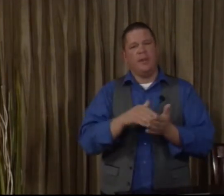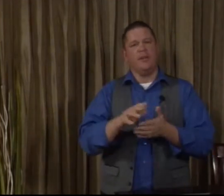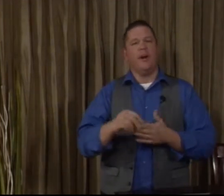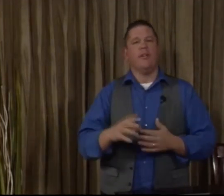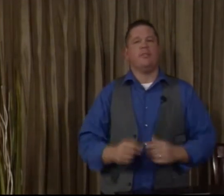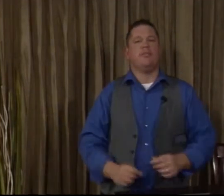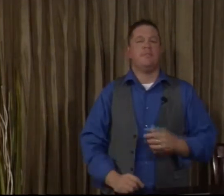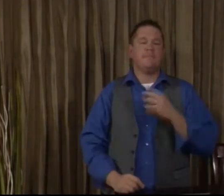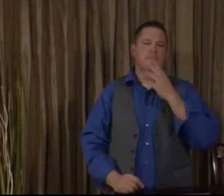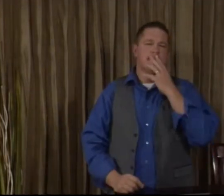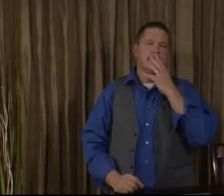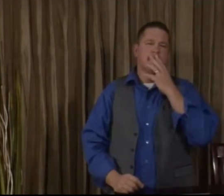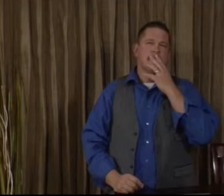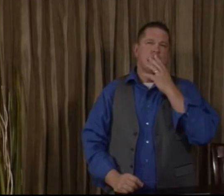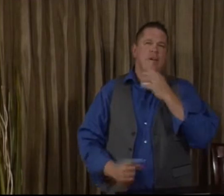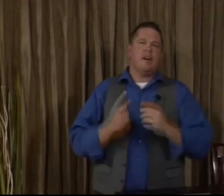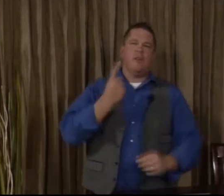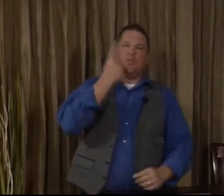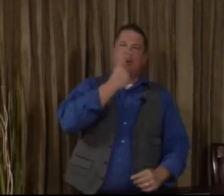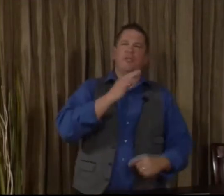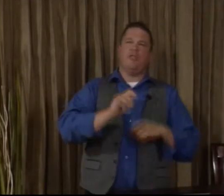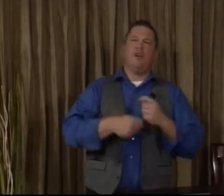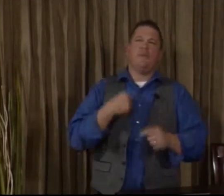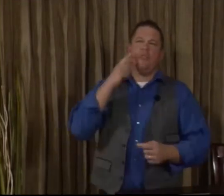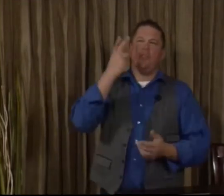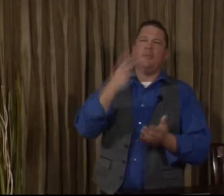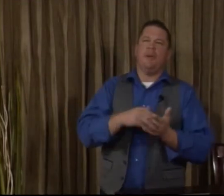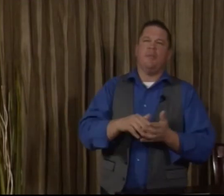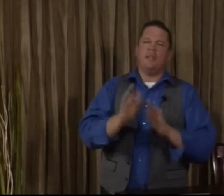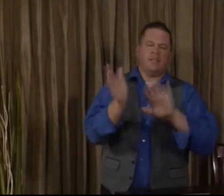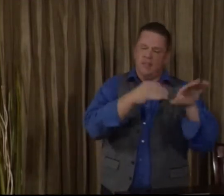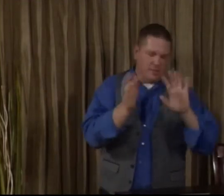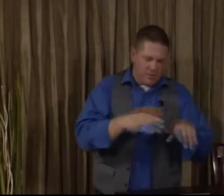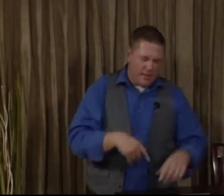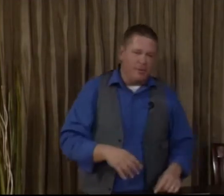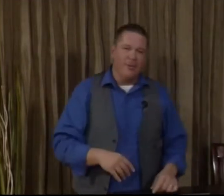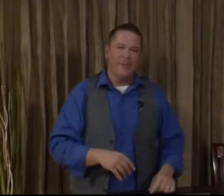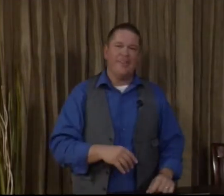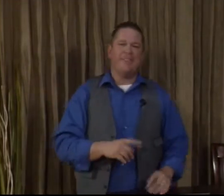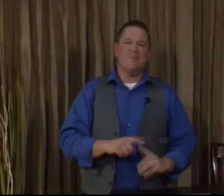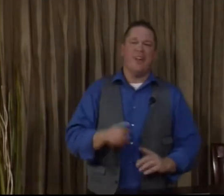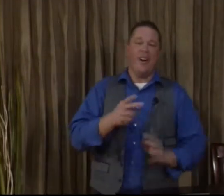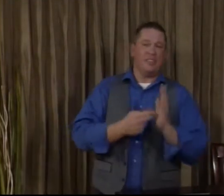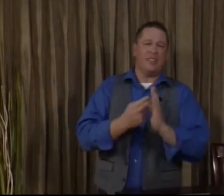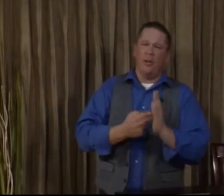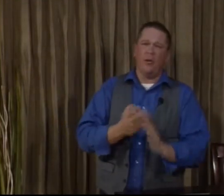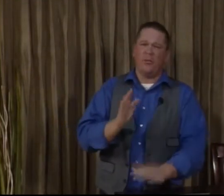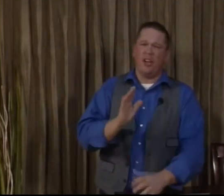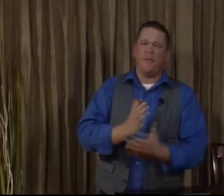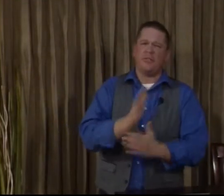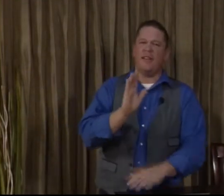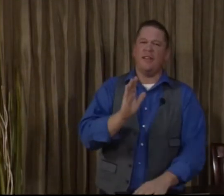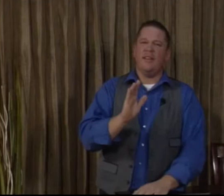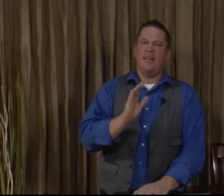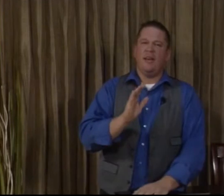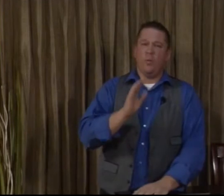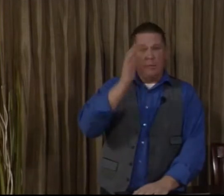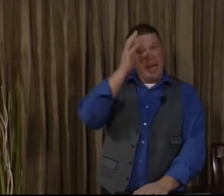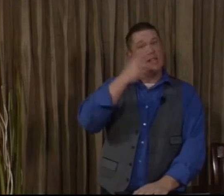million dollars. I always wondered if would have traded me for two million, but that's beside the point. But honestly, though, stop for a second. When dad